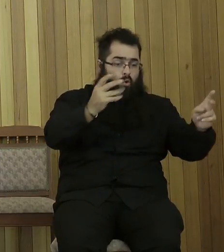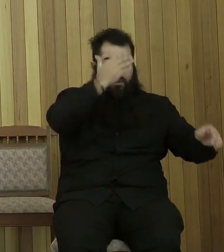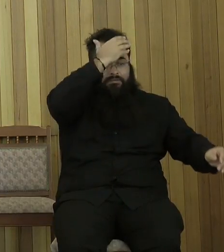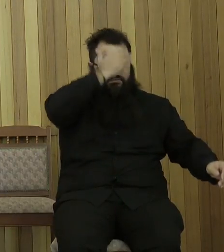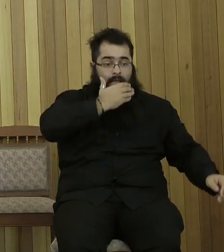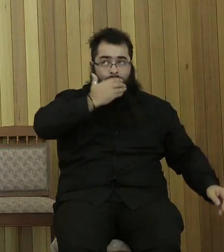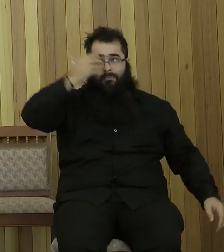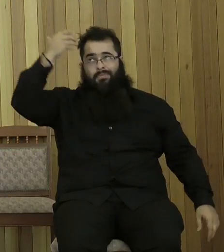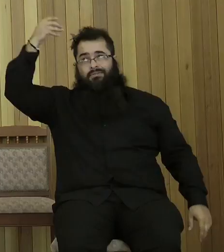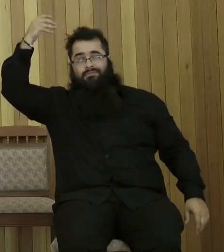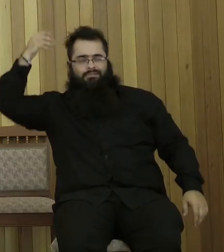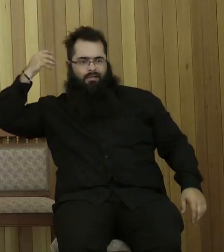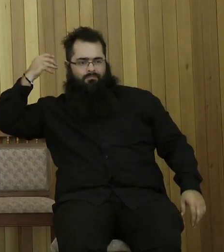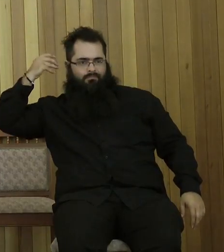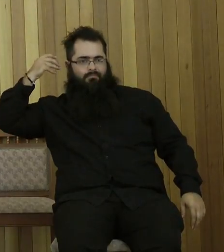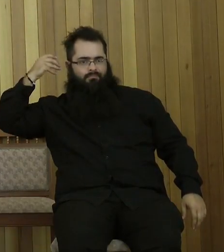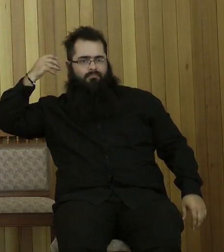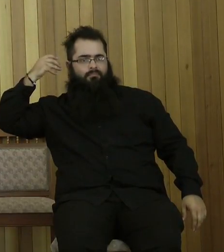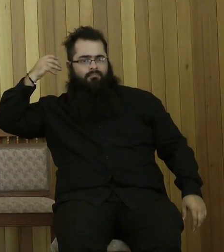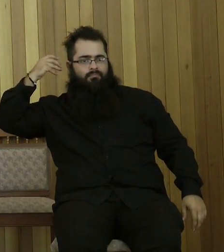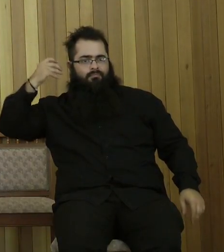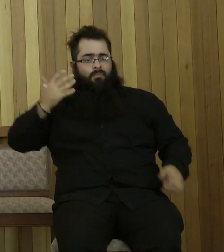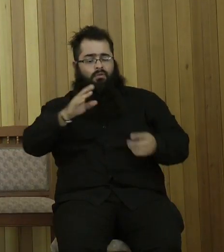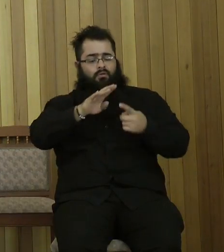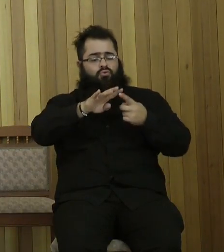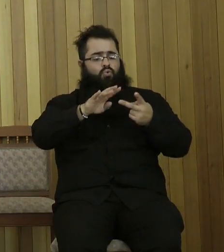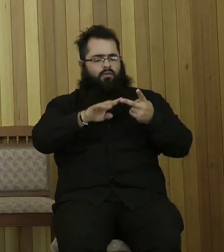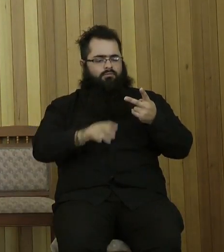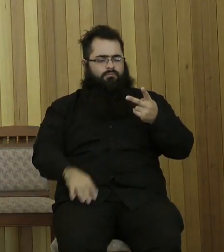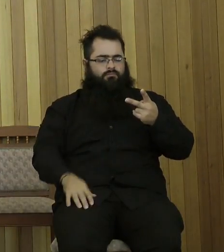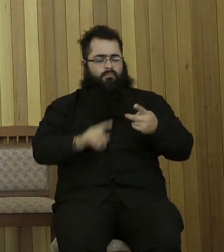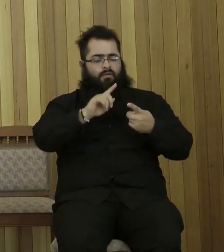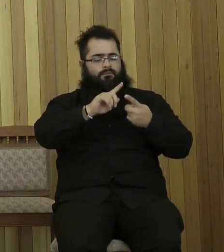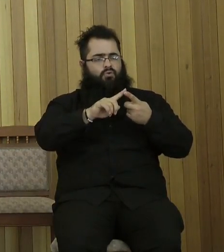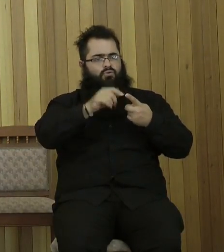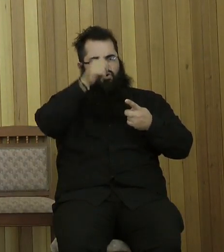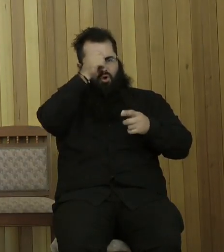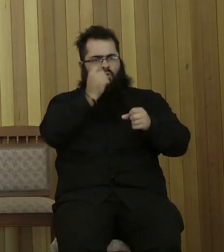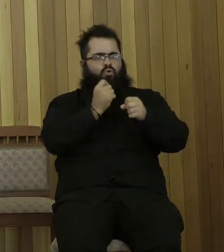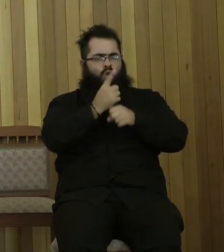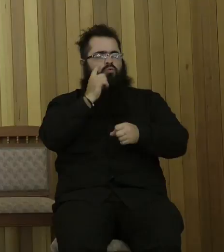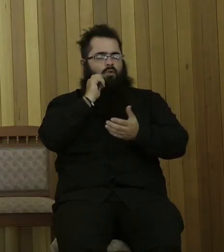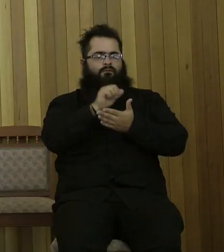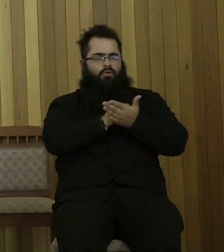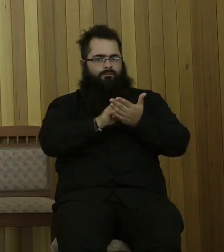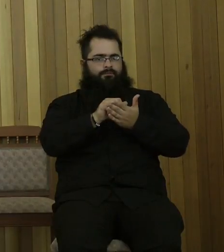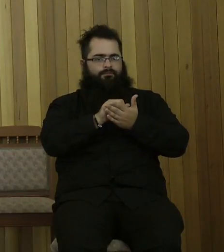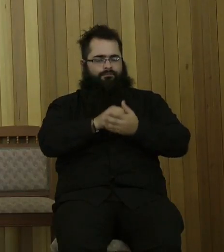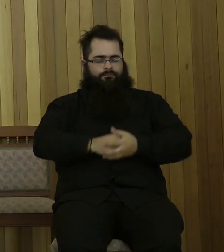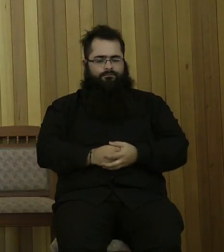to life. Firstly, God is a God who lives. John 3.16, For God